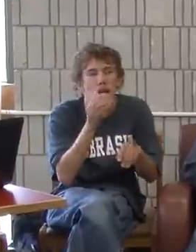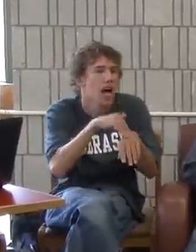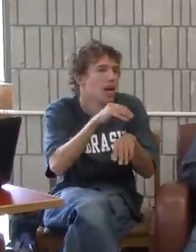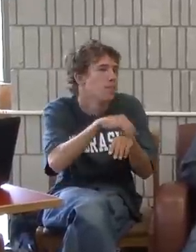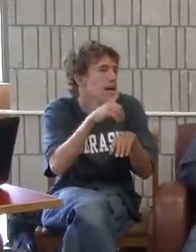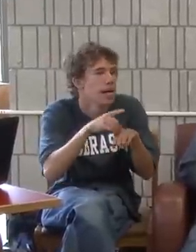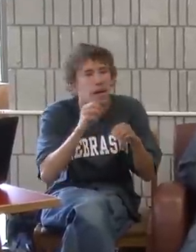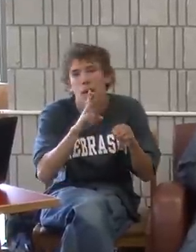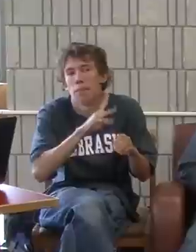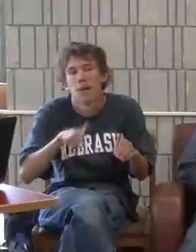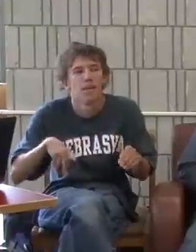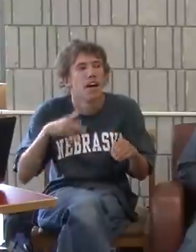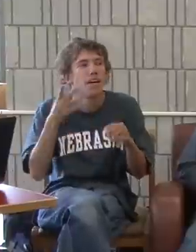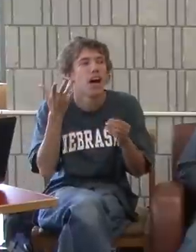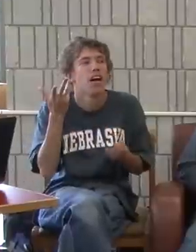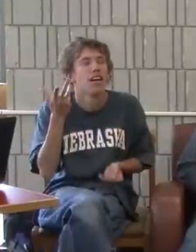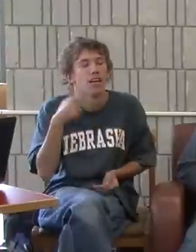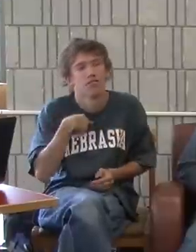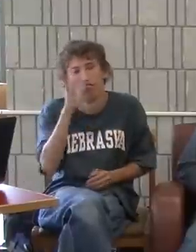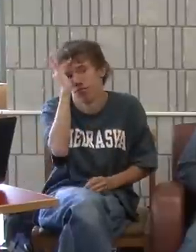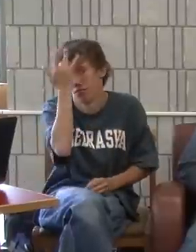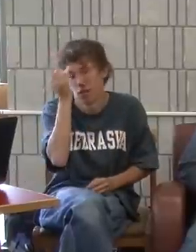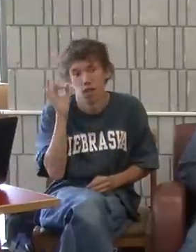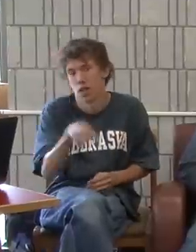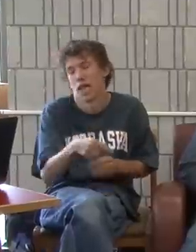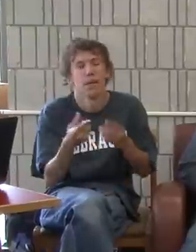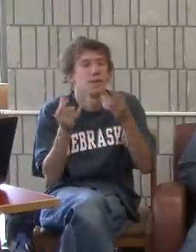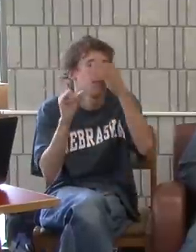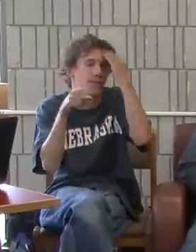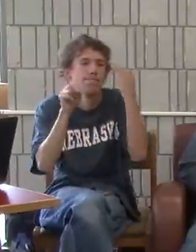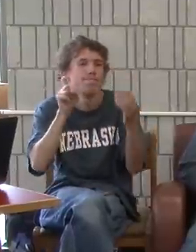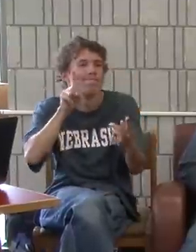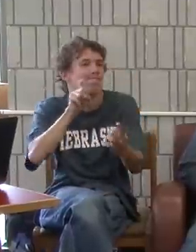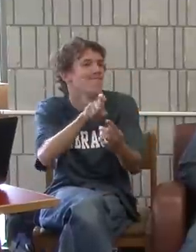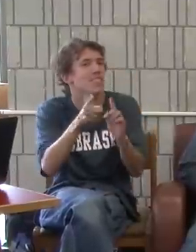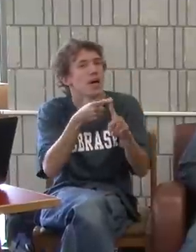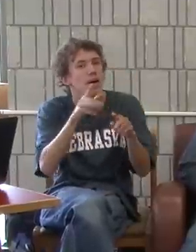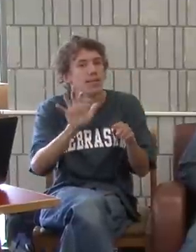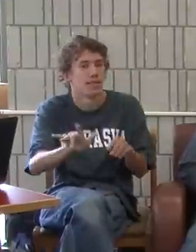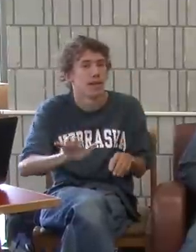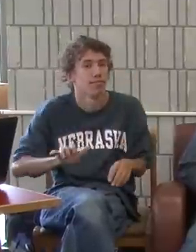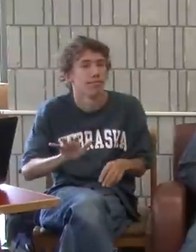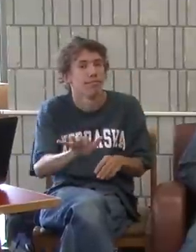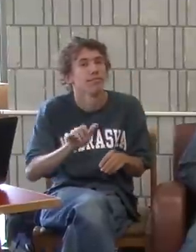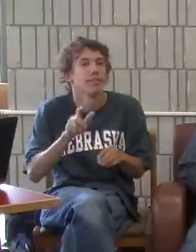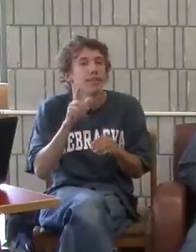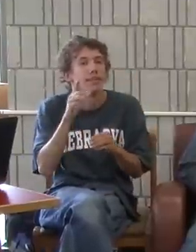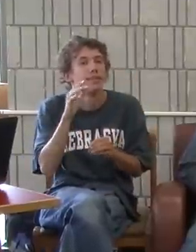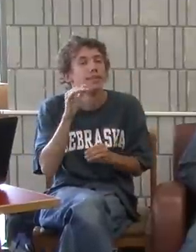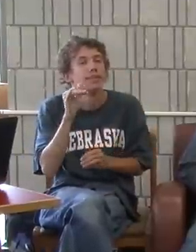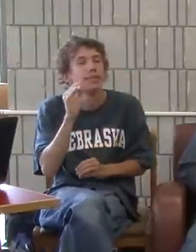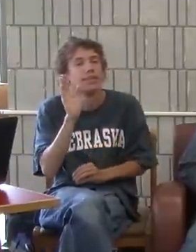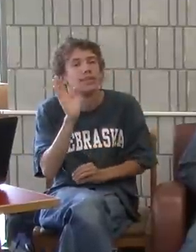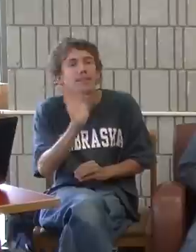go to a restaurant or McDonald's or whatever, I am sick of people coming up to the cashier